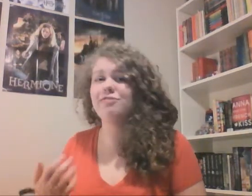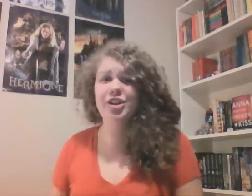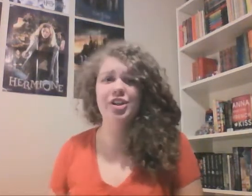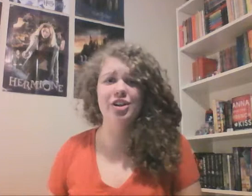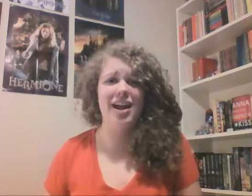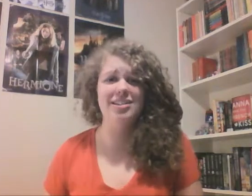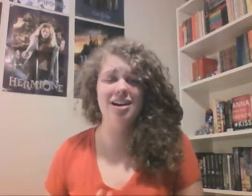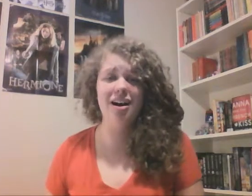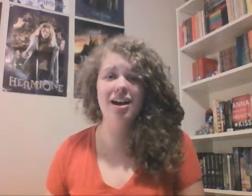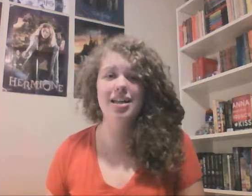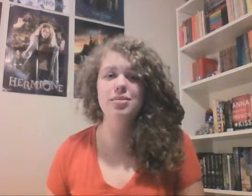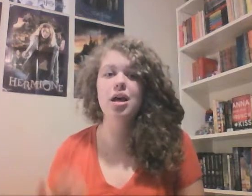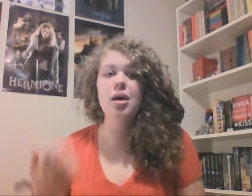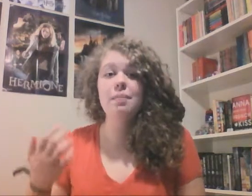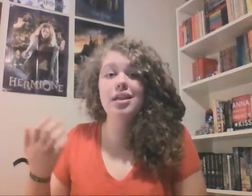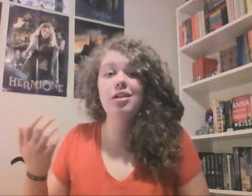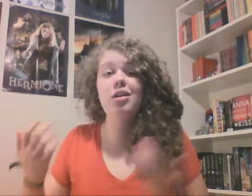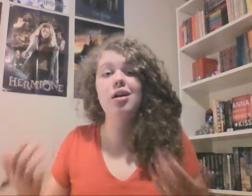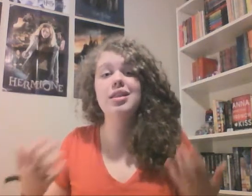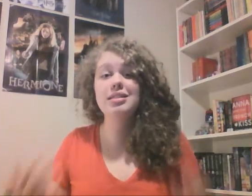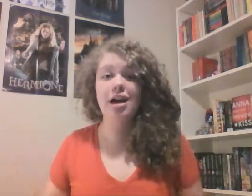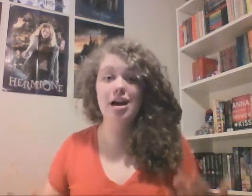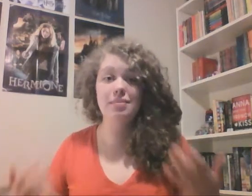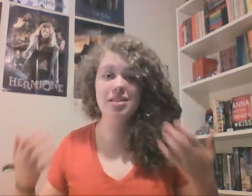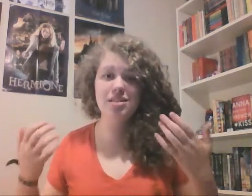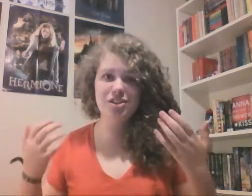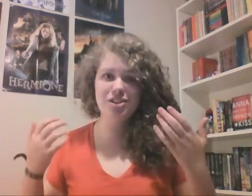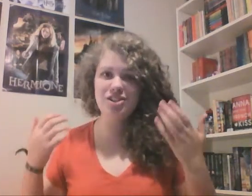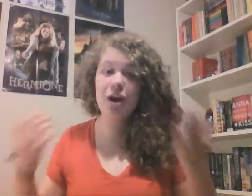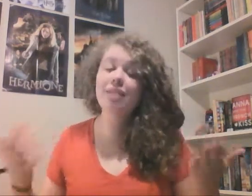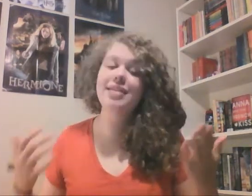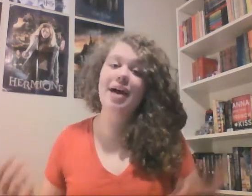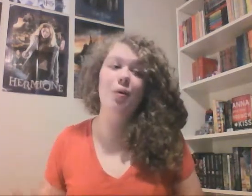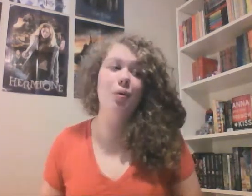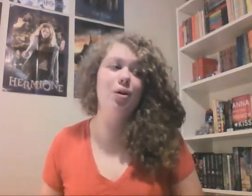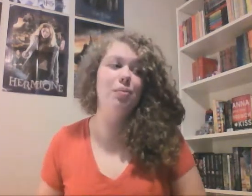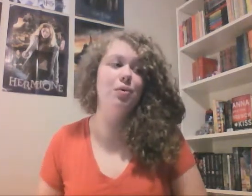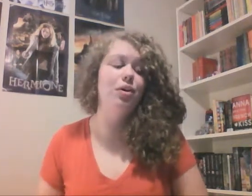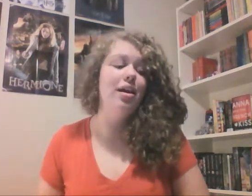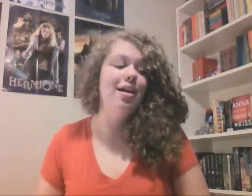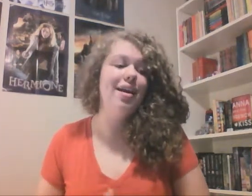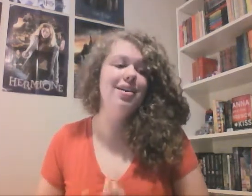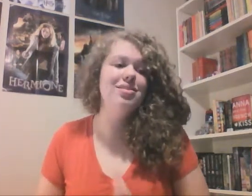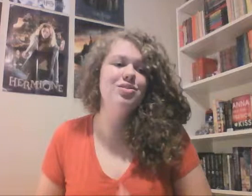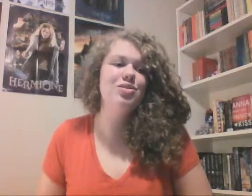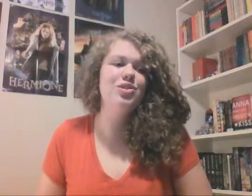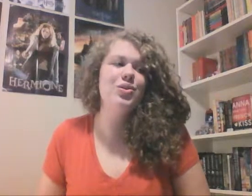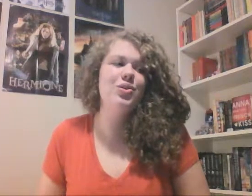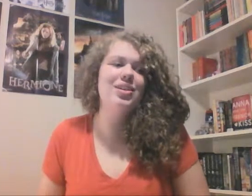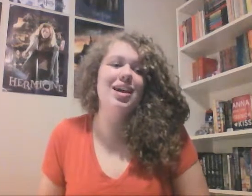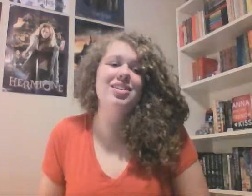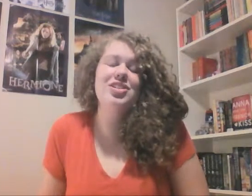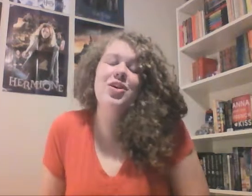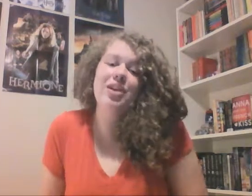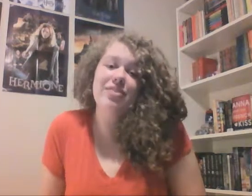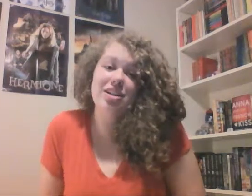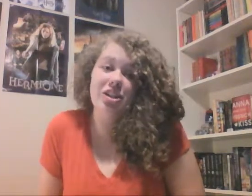very good at times, but then a lot of the time it's not that horrible. And so, yeah, just go give it a